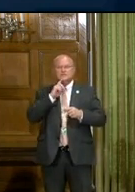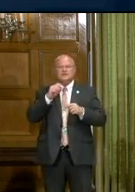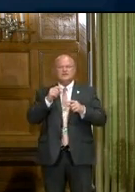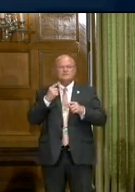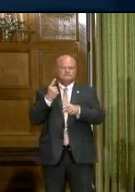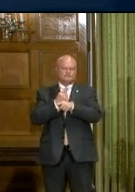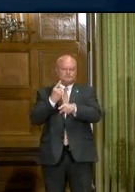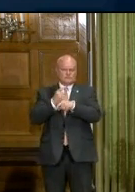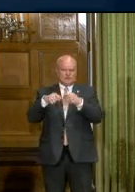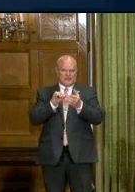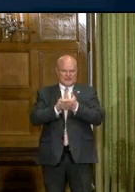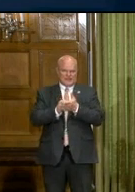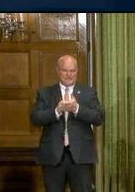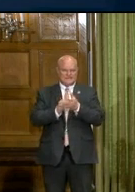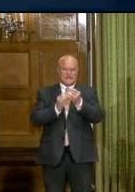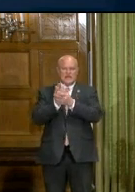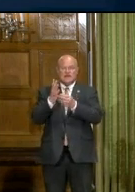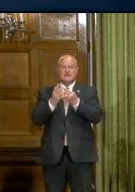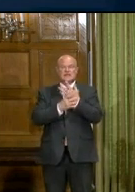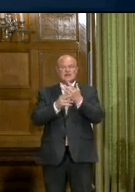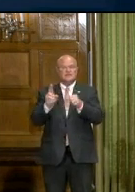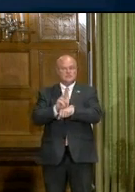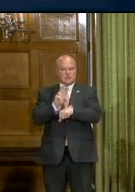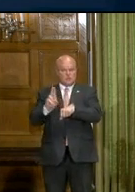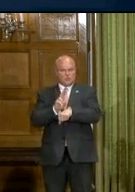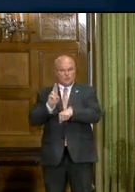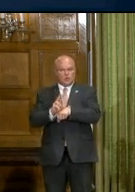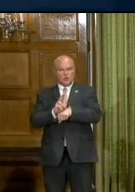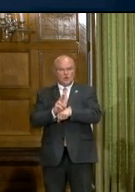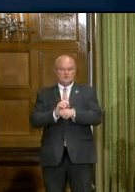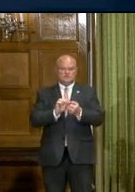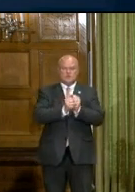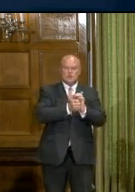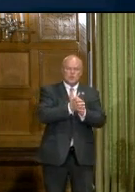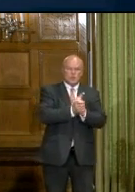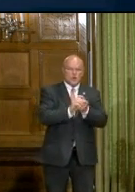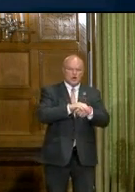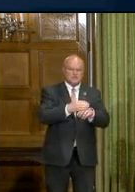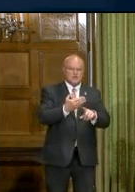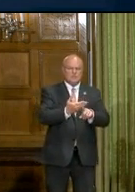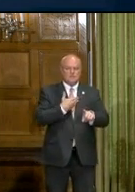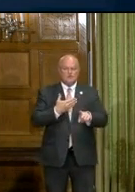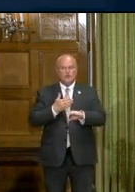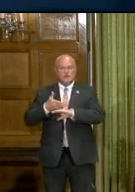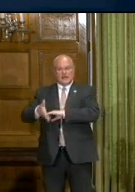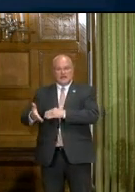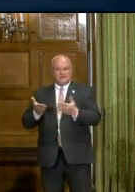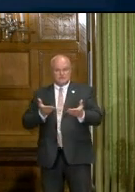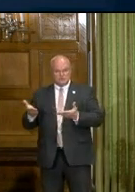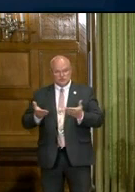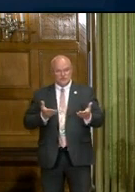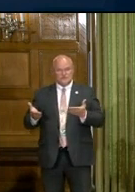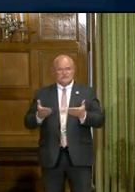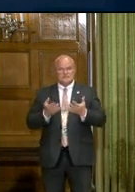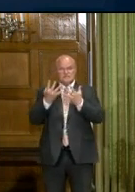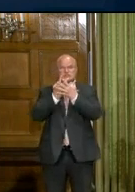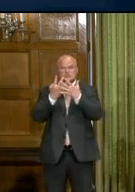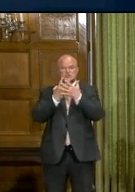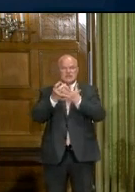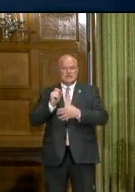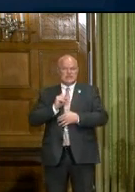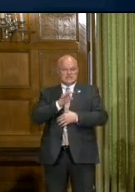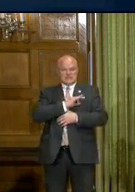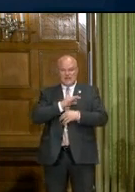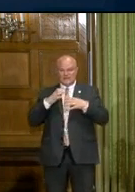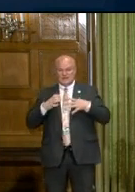have to be practical about that. Gloves should be worn. Hands must be washed before and after services. Screening of staff and